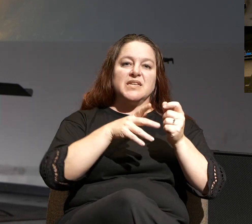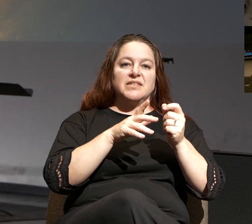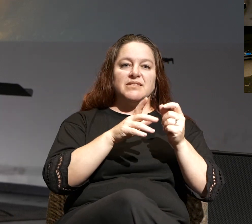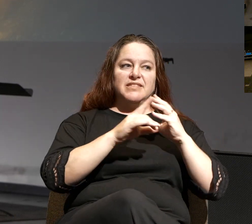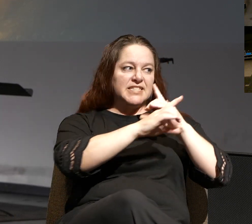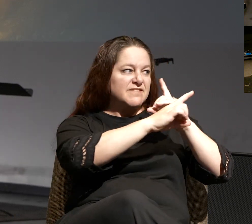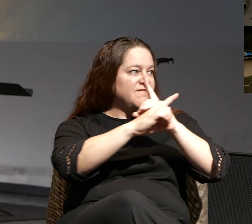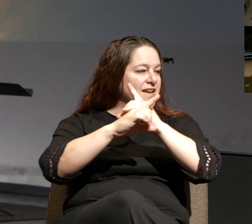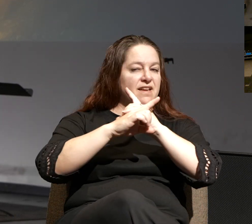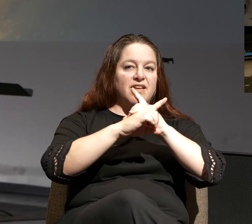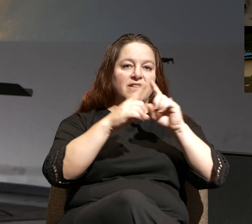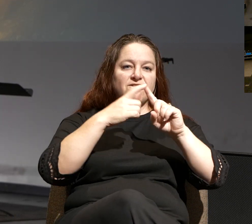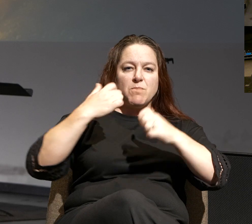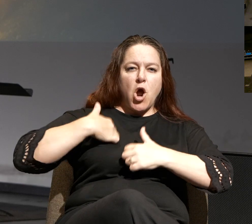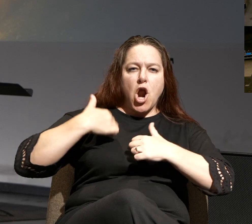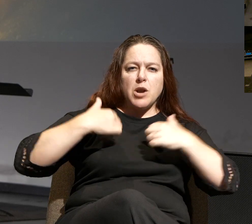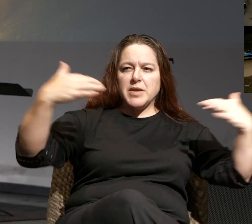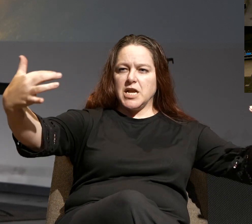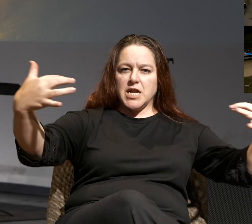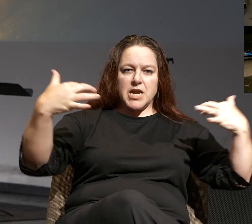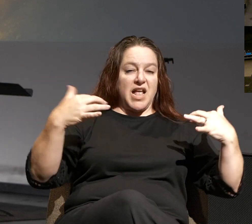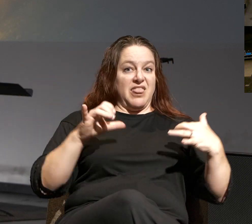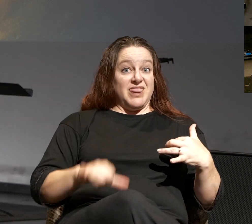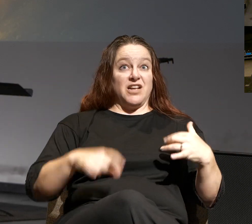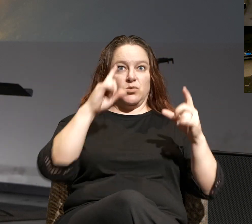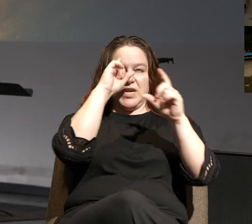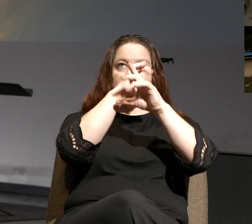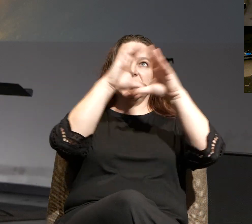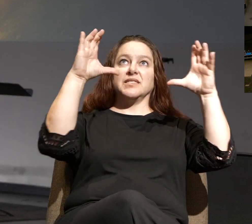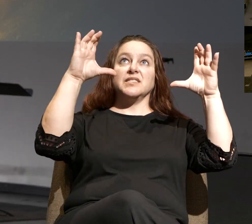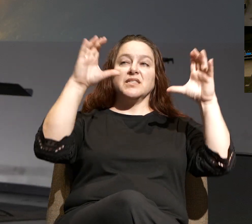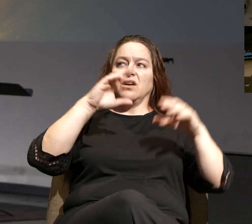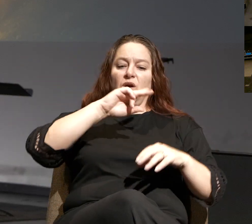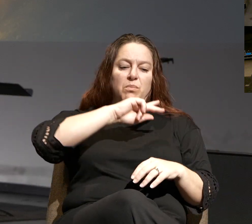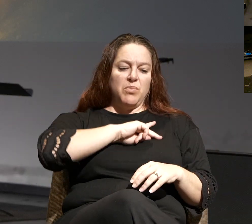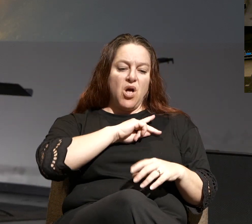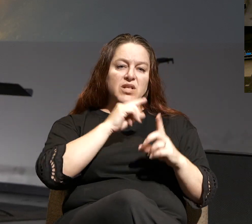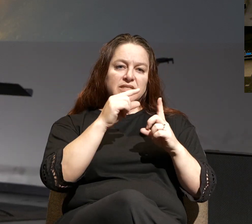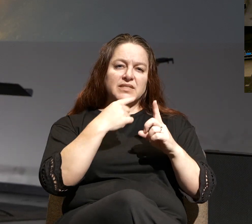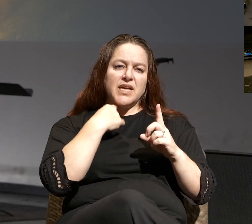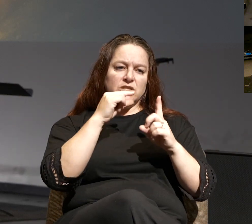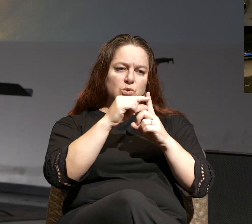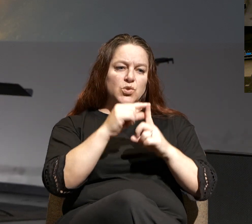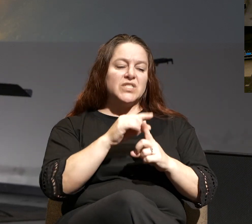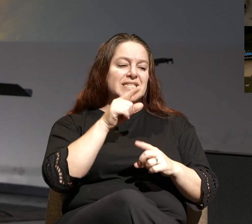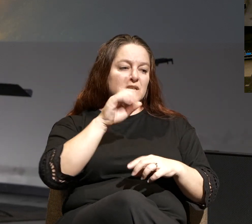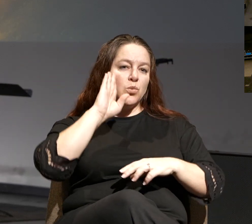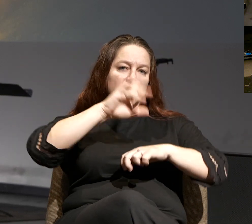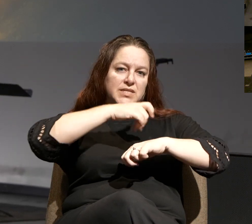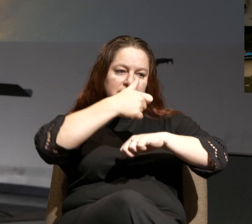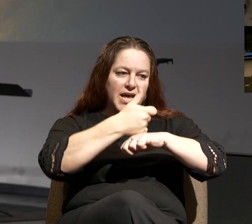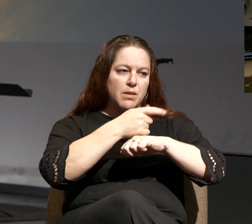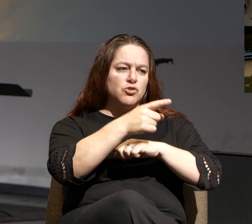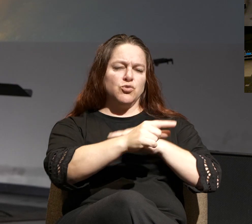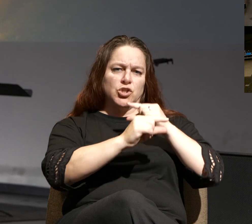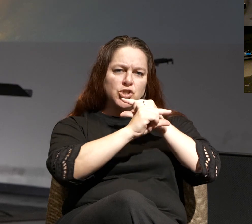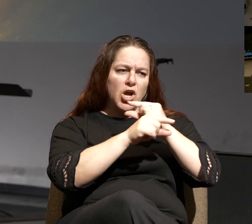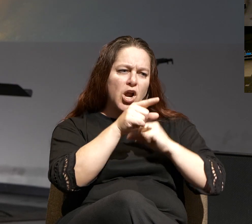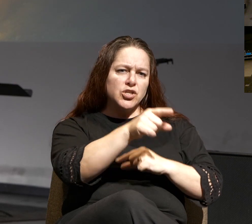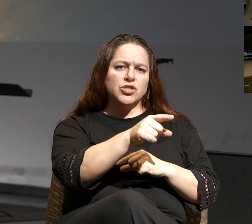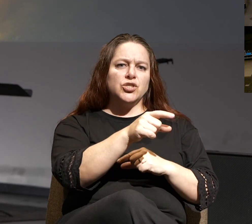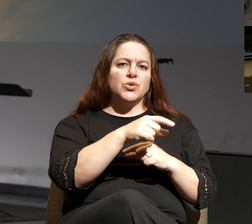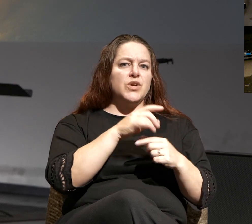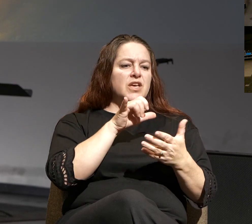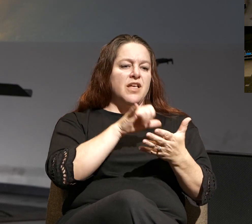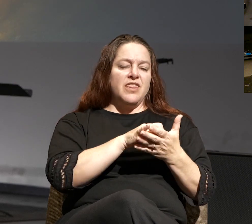from any oncoming army. That's what I see. When Paul gives us these words, he will establish you and guard you against the evil one,